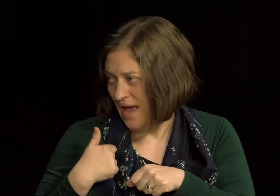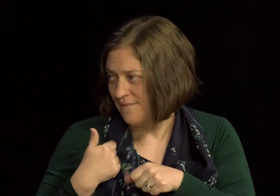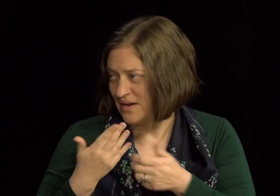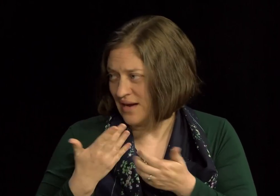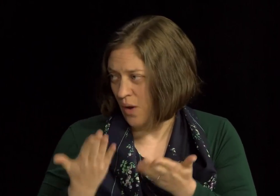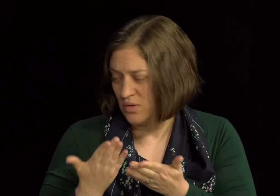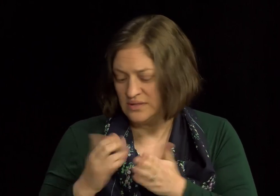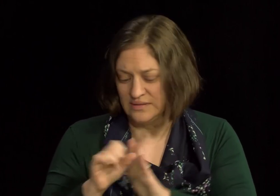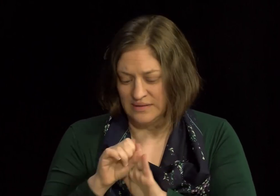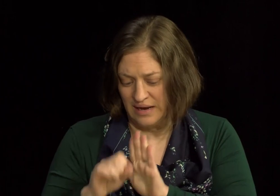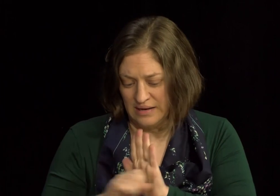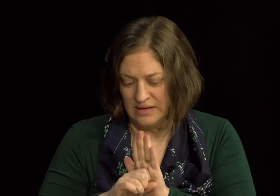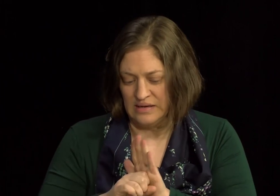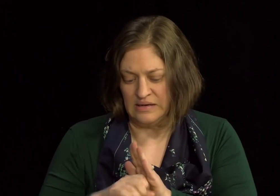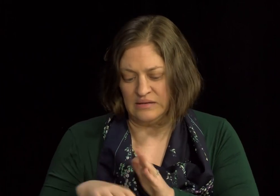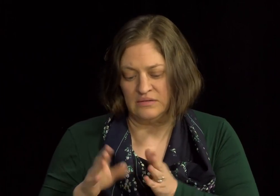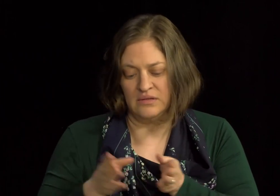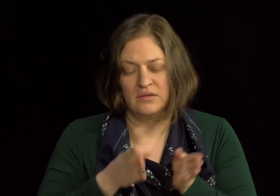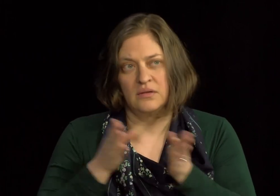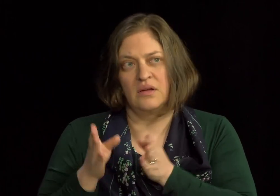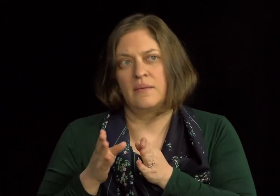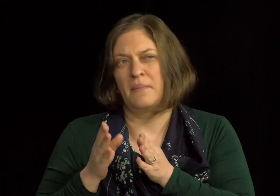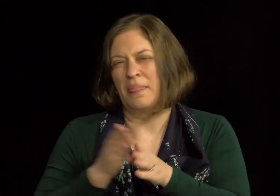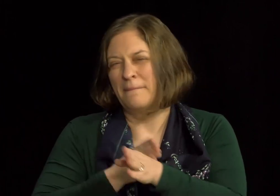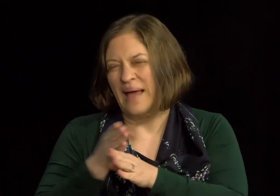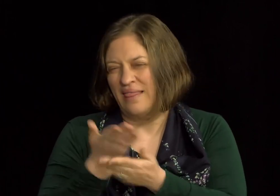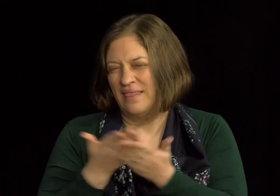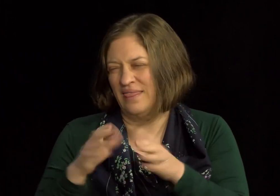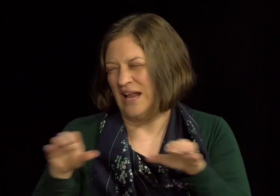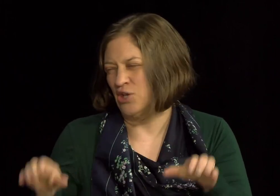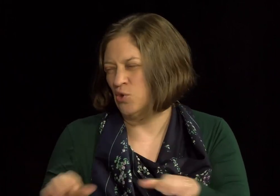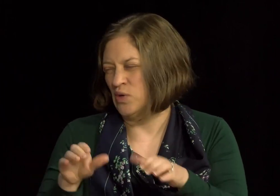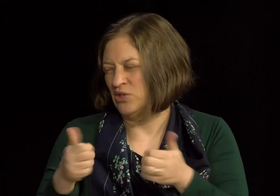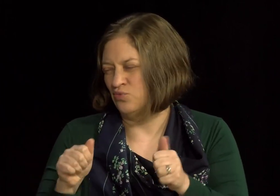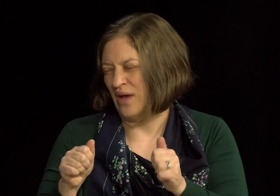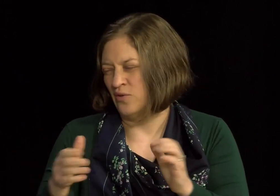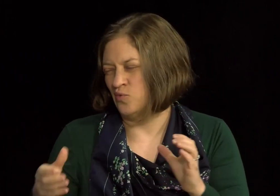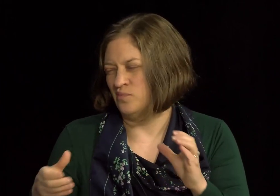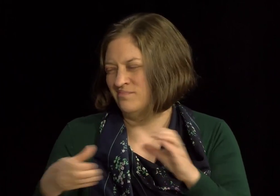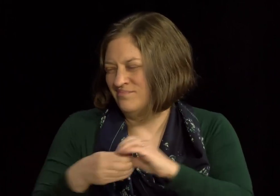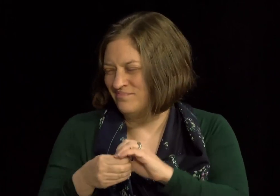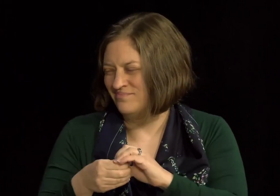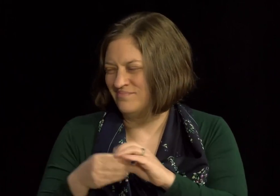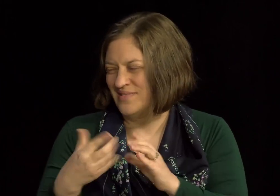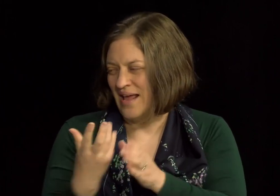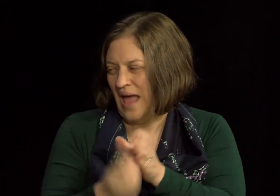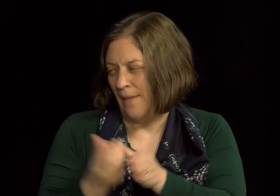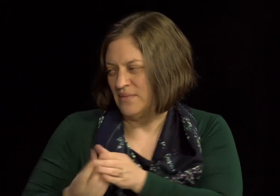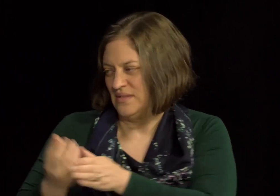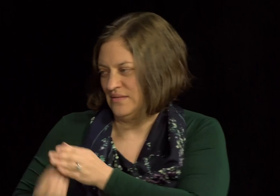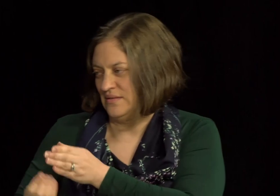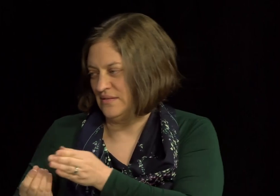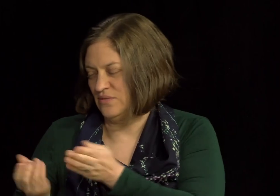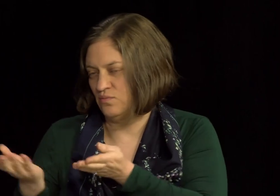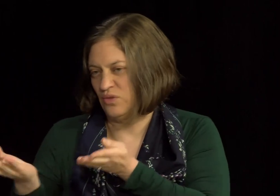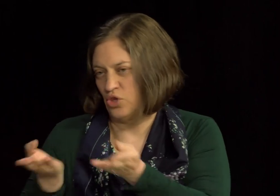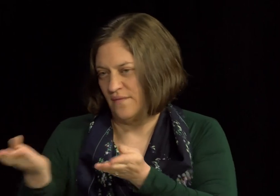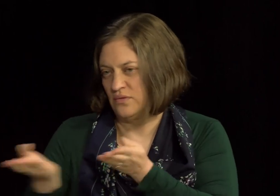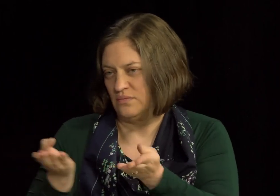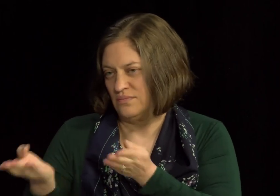with the appropriate resources that are available in the state. The main thing that I do is to try to cover up some